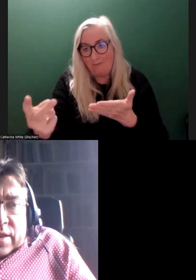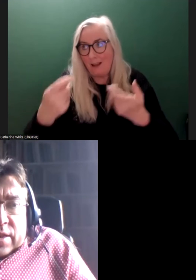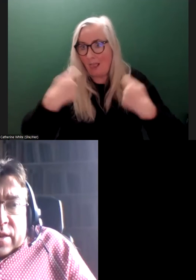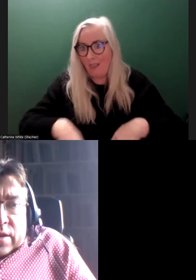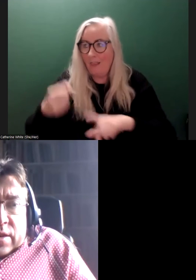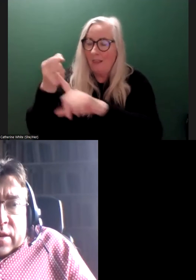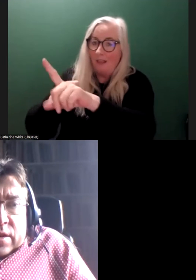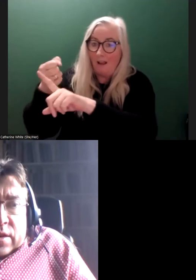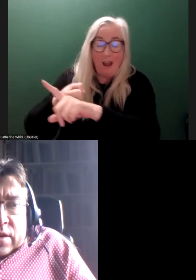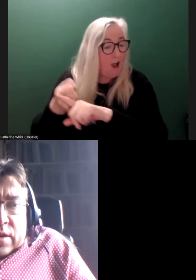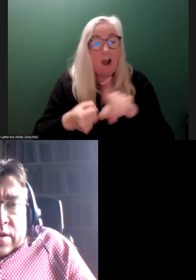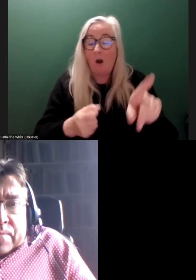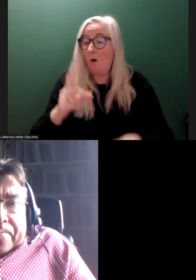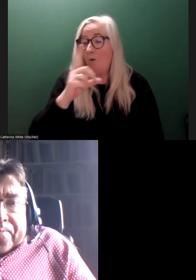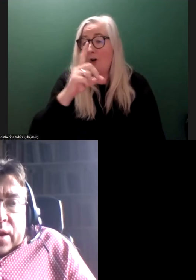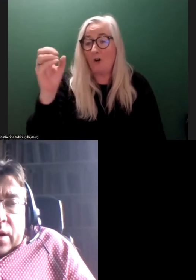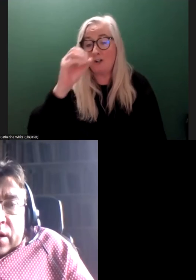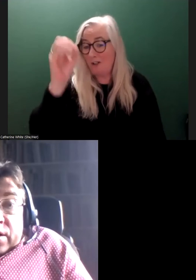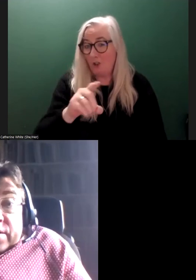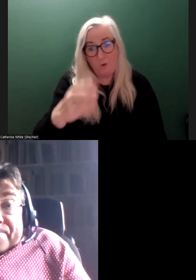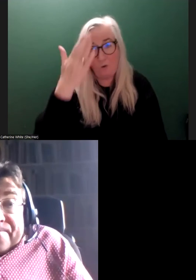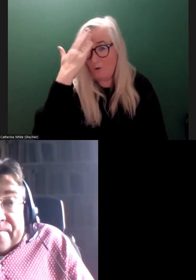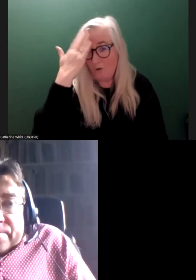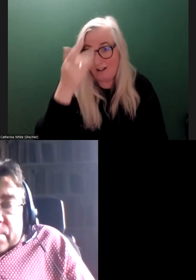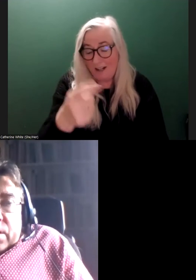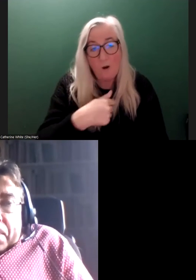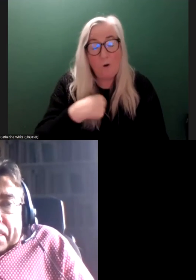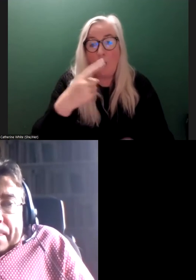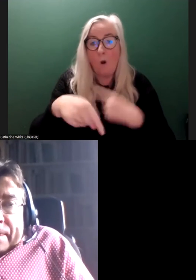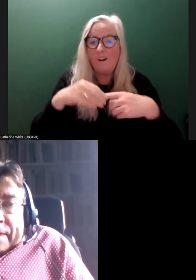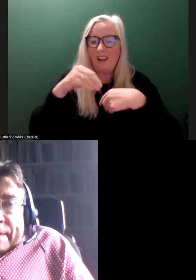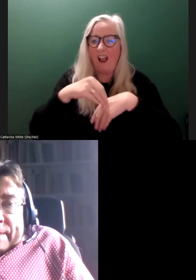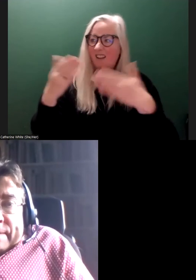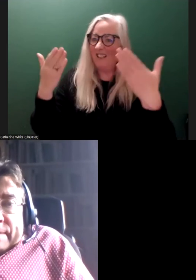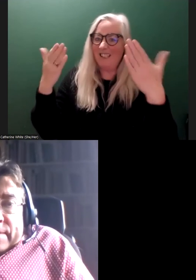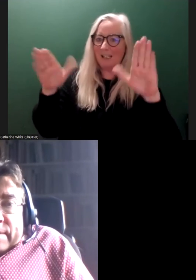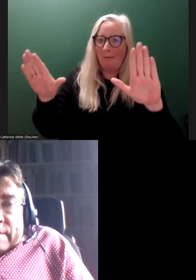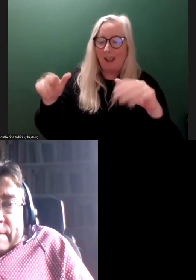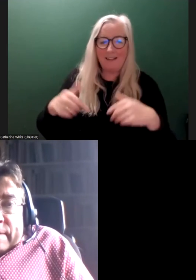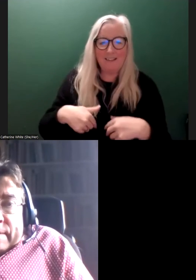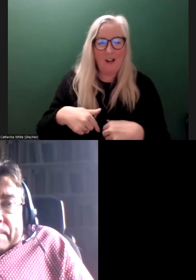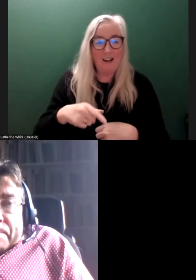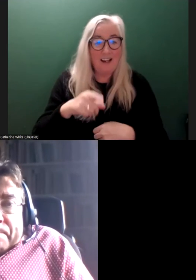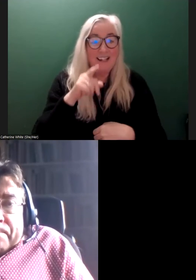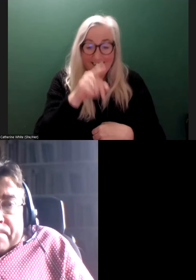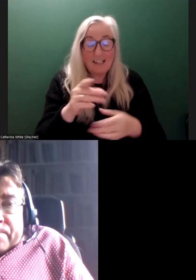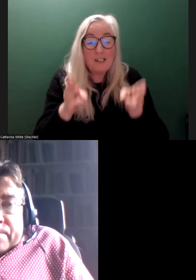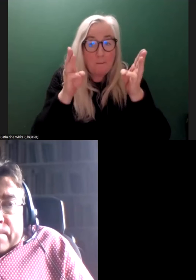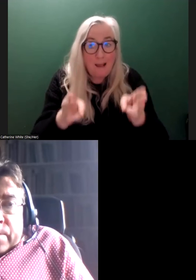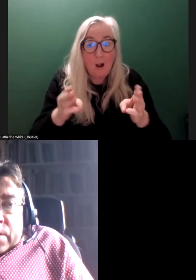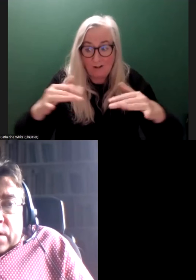Oh yeah, 100%. You know more than I do. There's always, we're always on display. There's always an assumption that, but this ties into the power dynamics too.